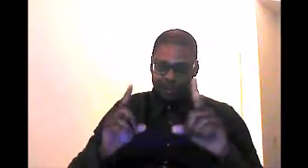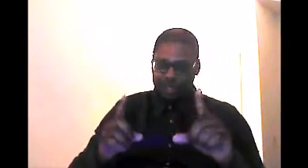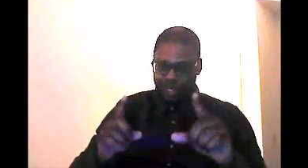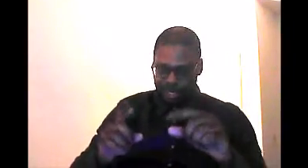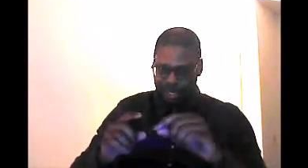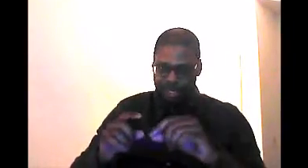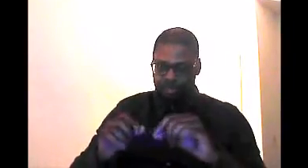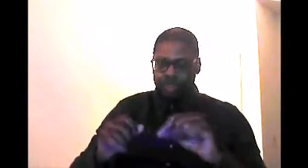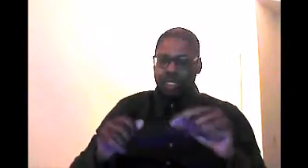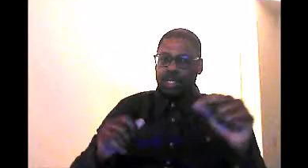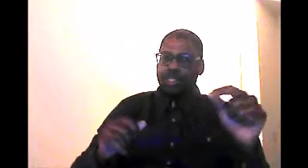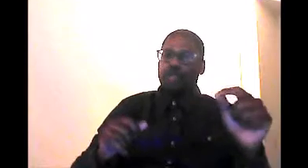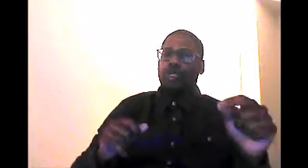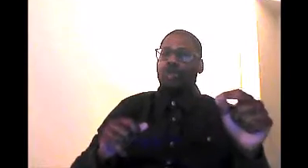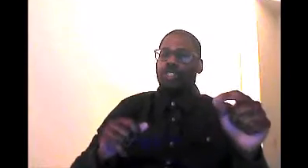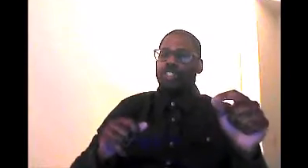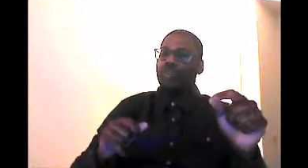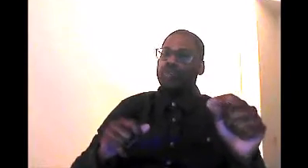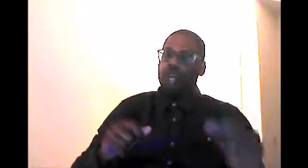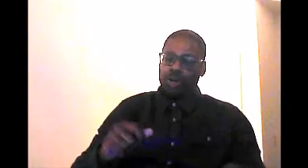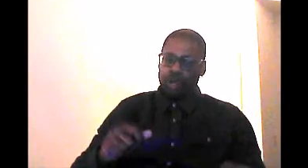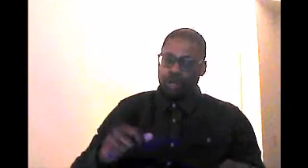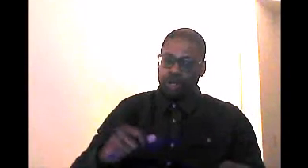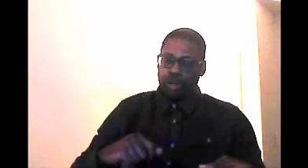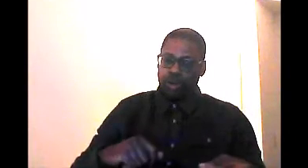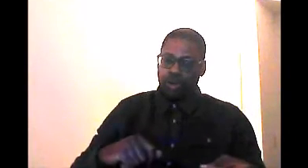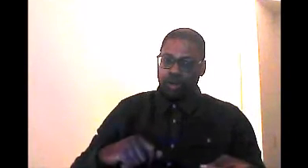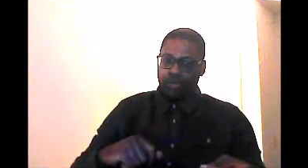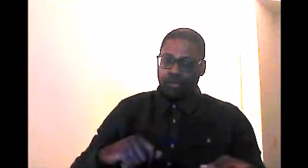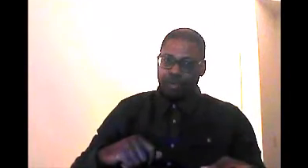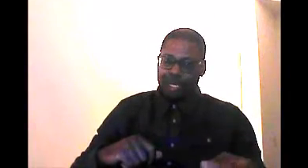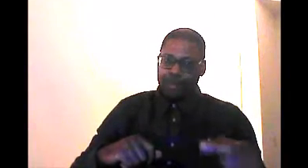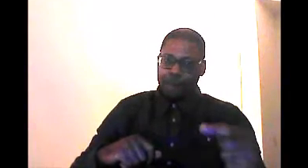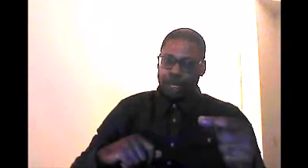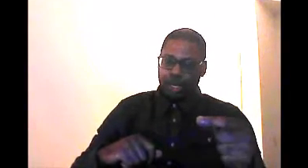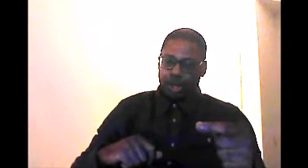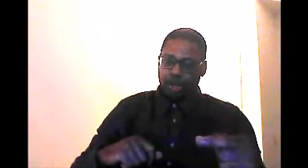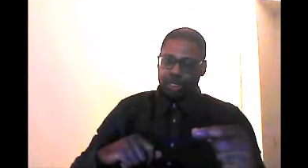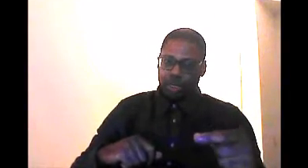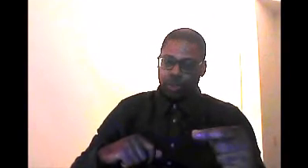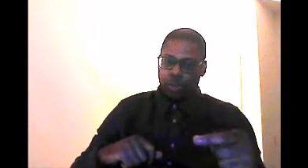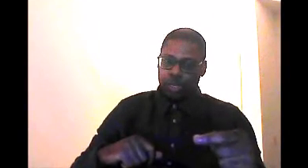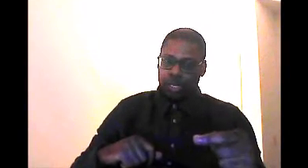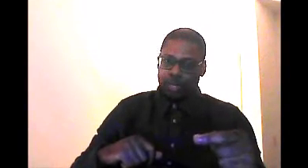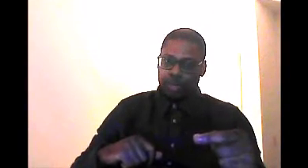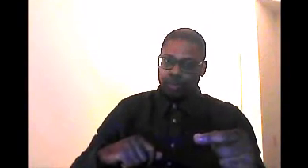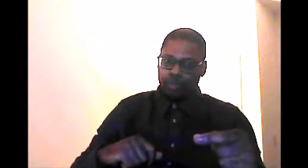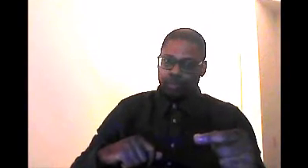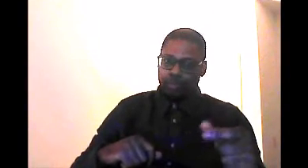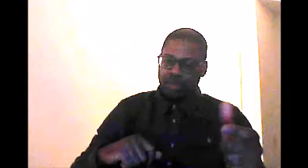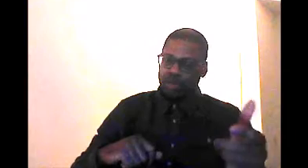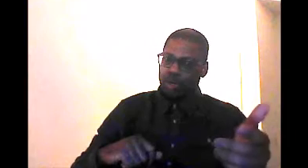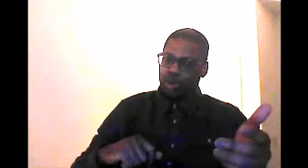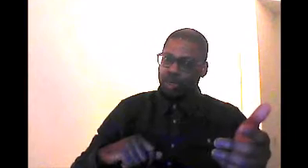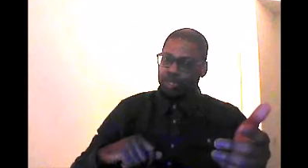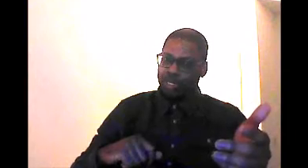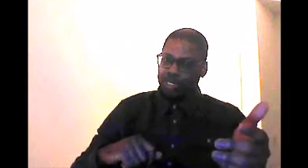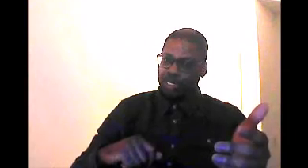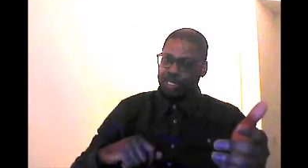my first thing is this. Knowing what you know, but also, maybe arguably just